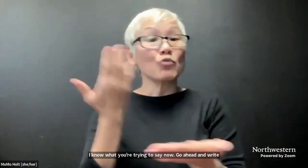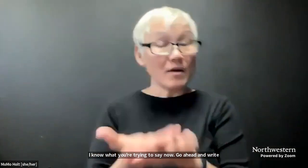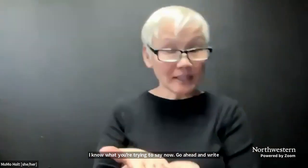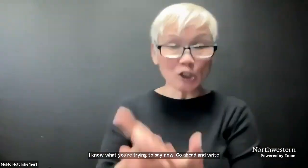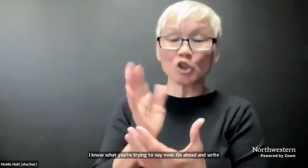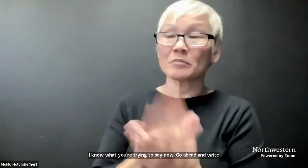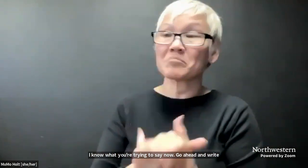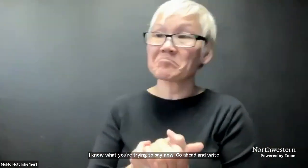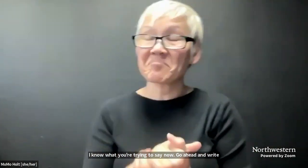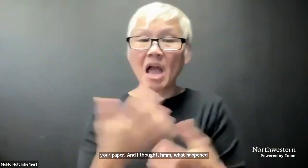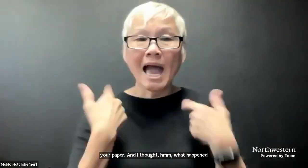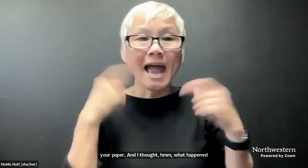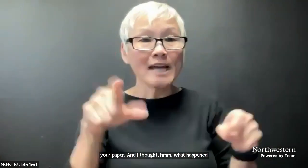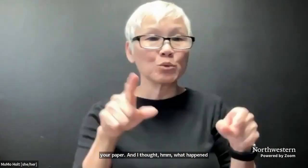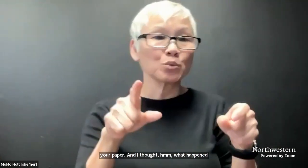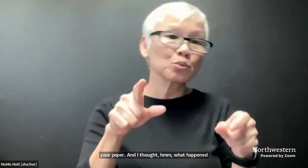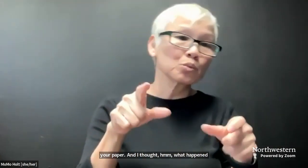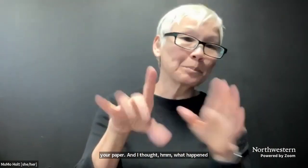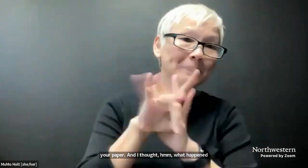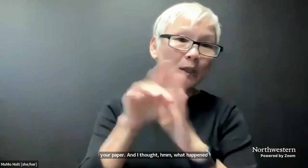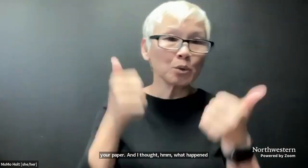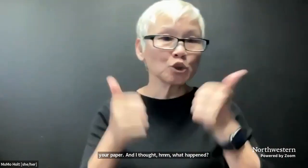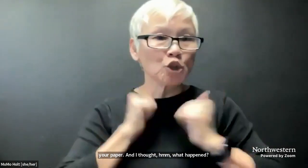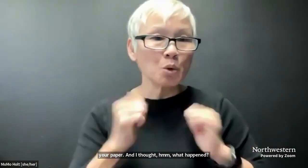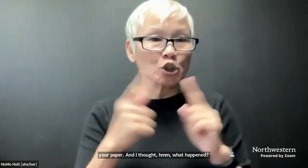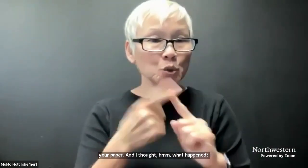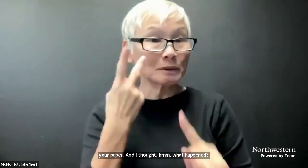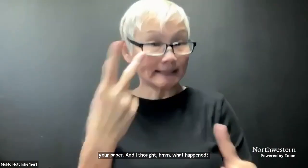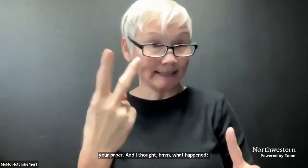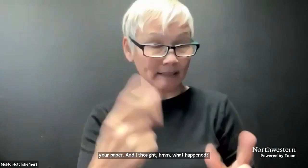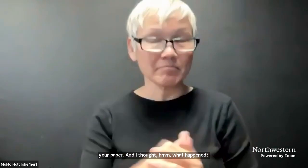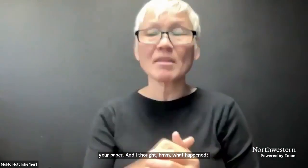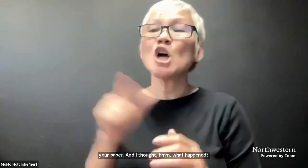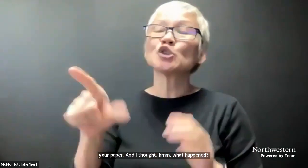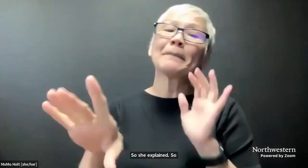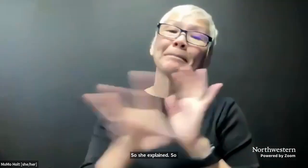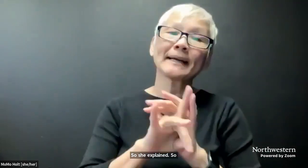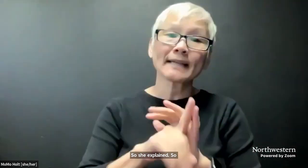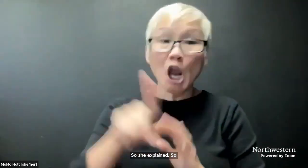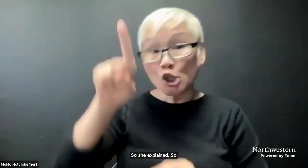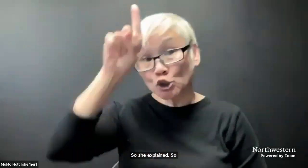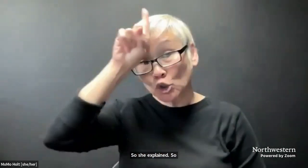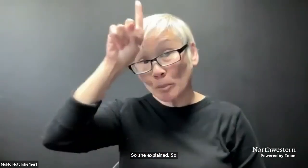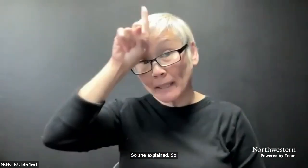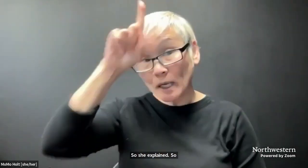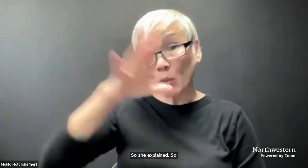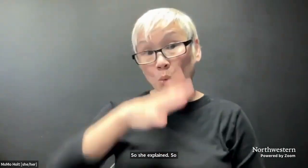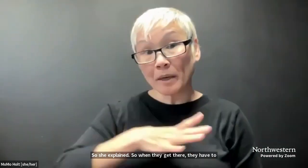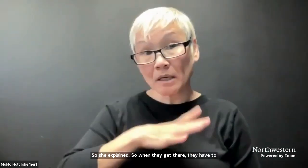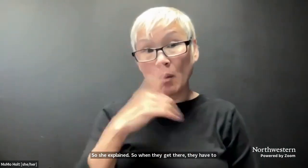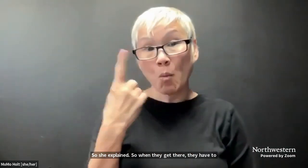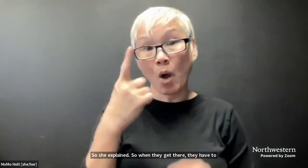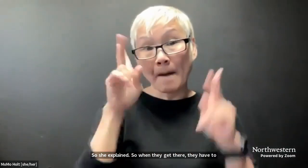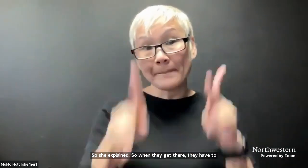So she explained. So when they get there, they have to decide which show to see. So they selected